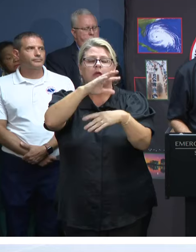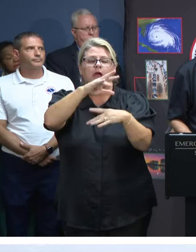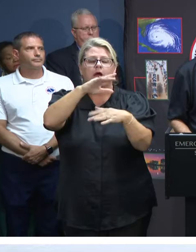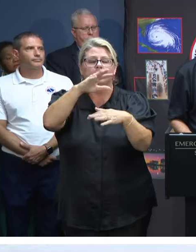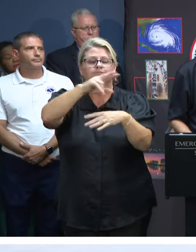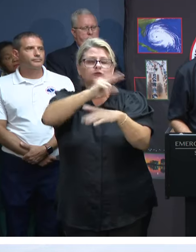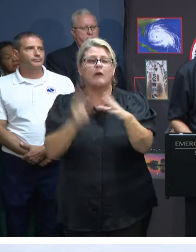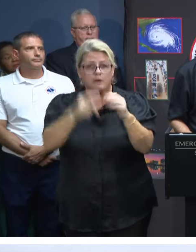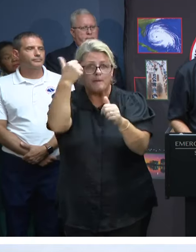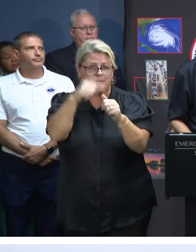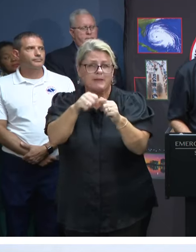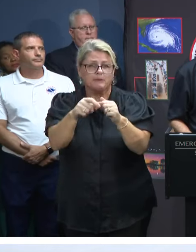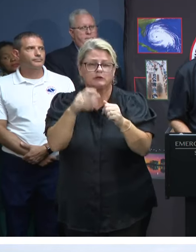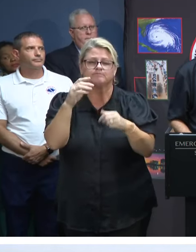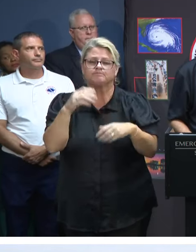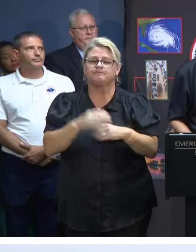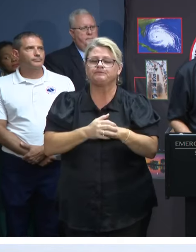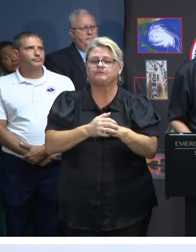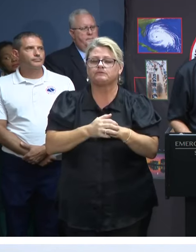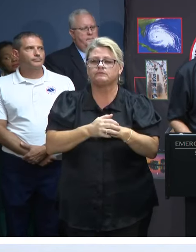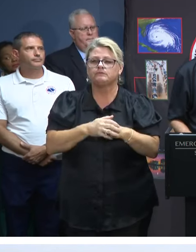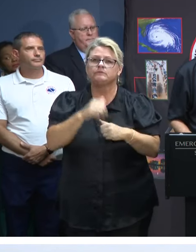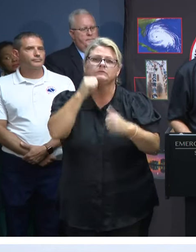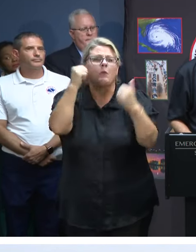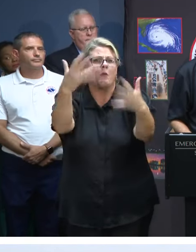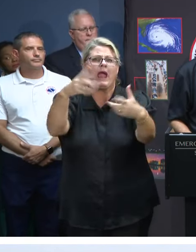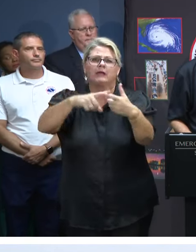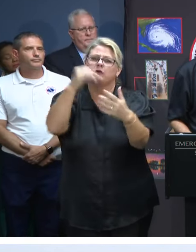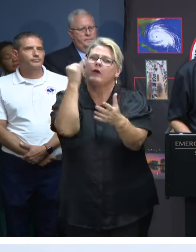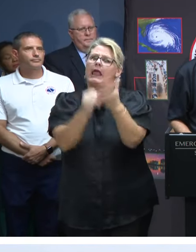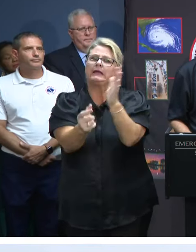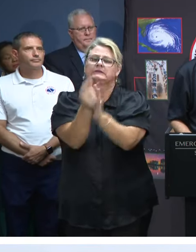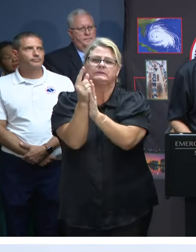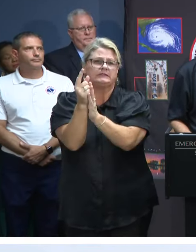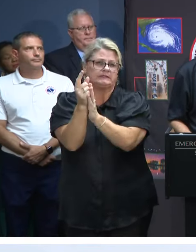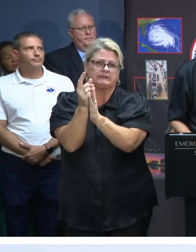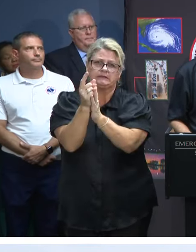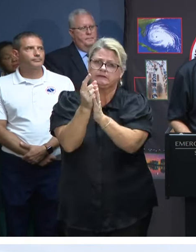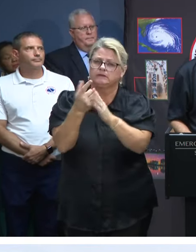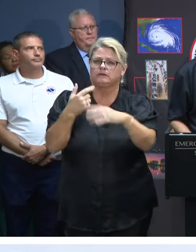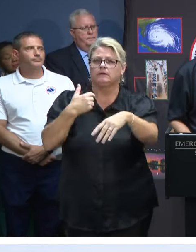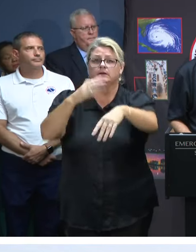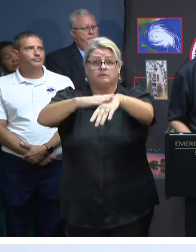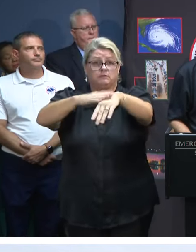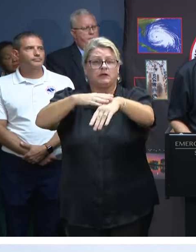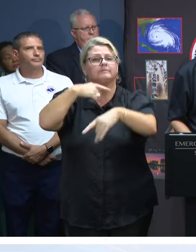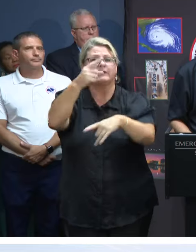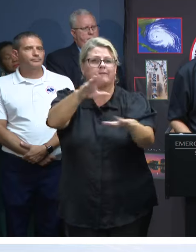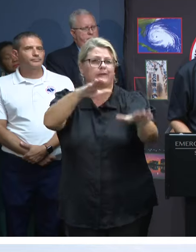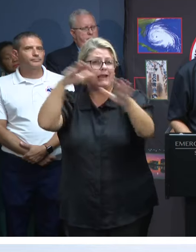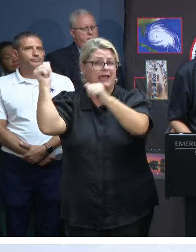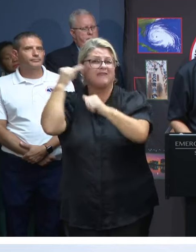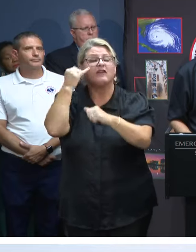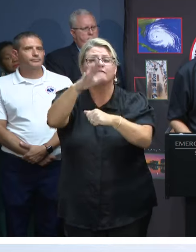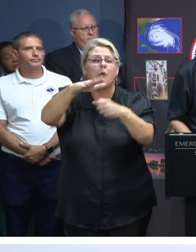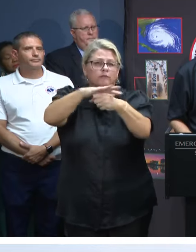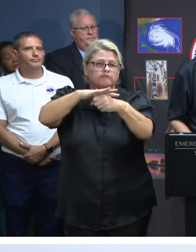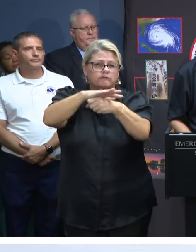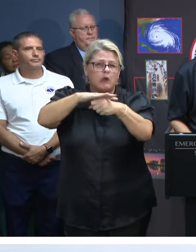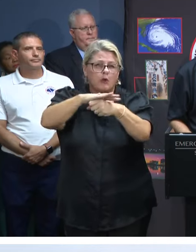Also, don't wait until it's too late to act. If you're advised to evacuate by your local authorities,